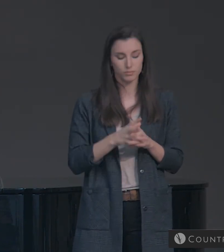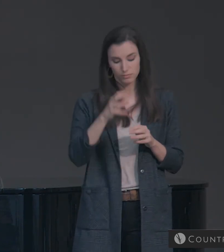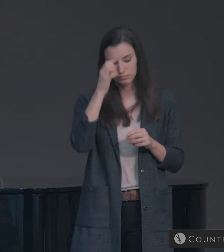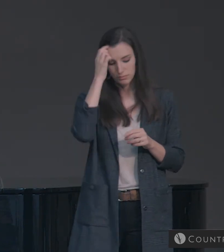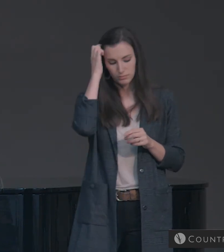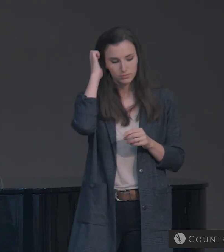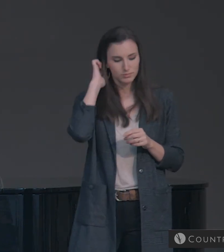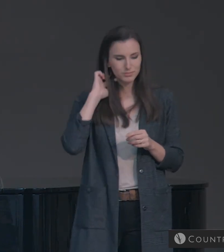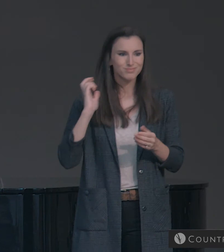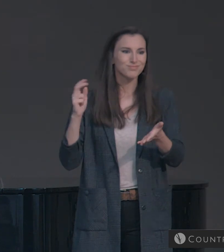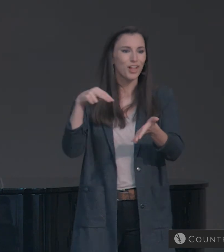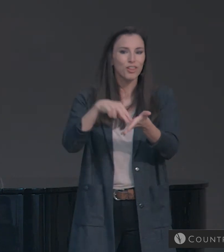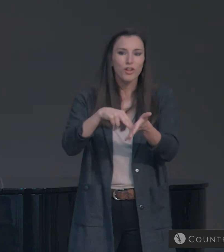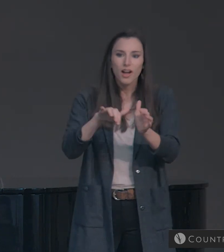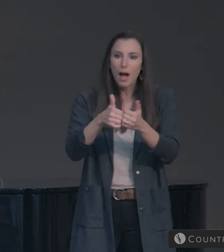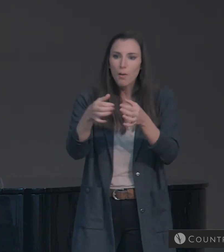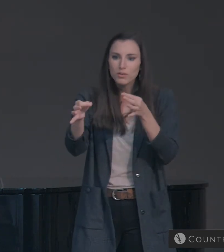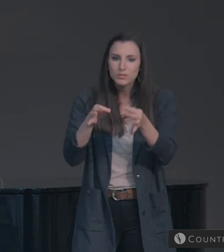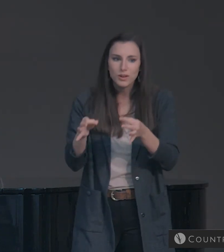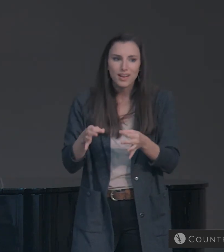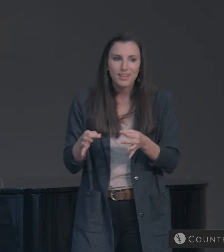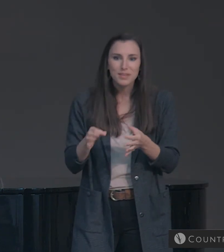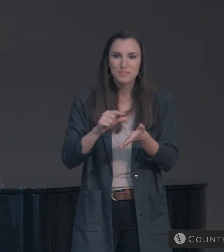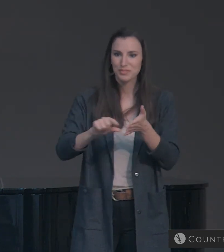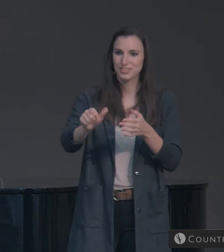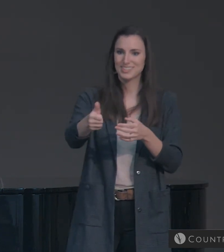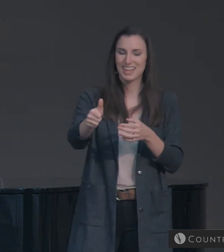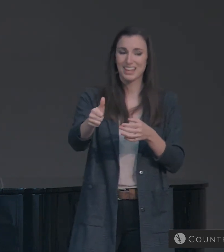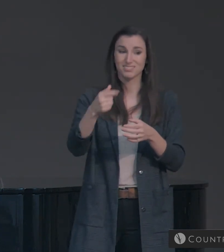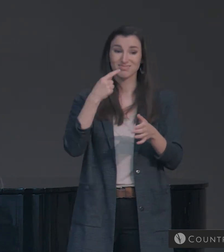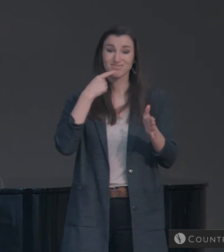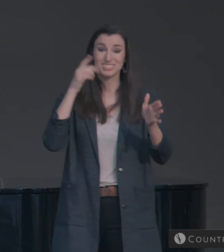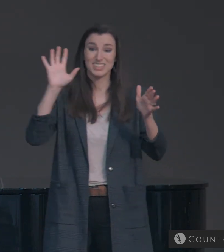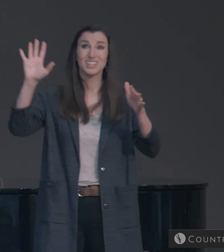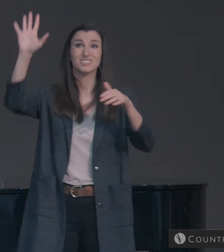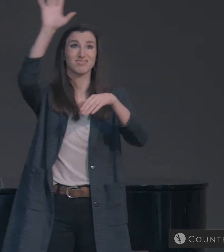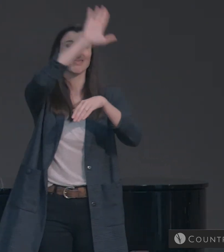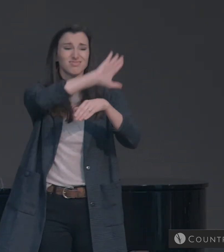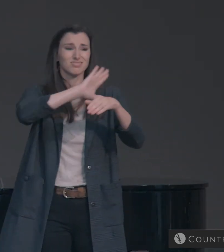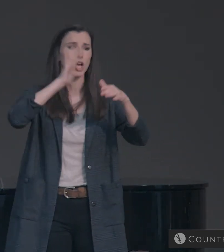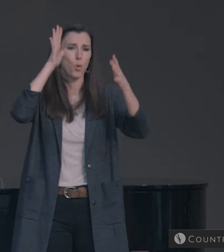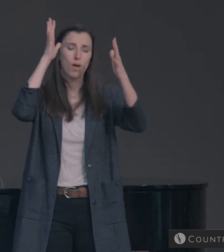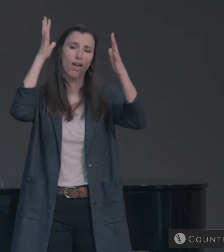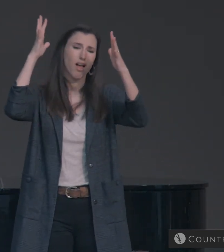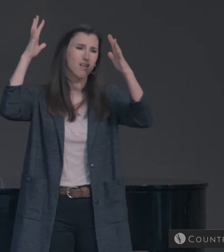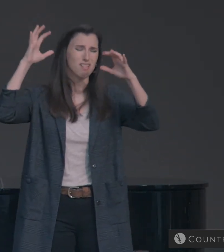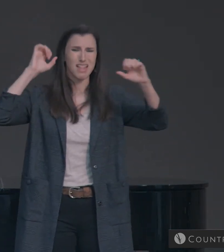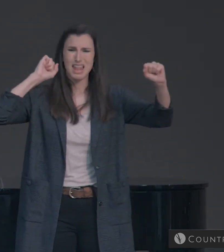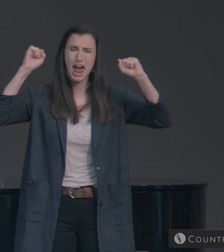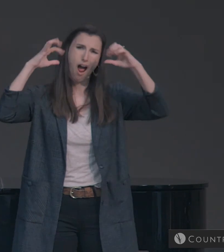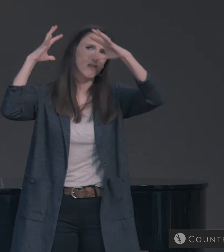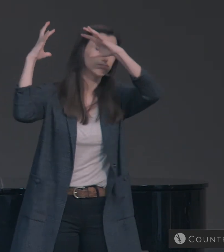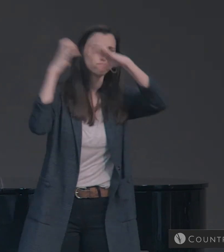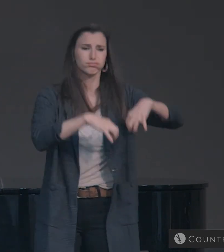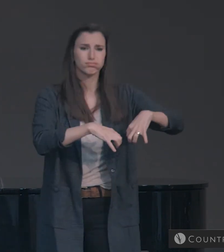Look at the description Peter gives in verse 10. The heavens will pass away with a roar.